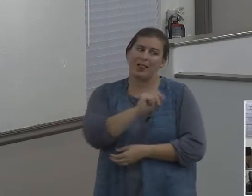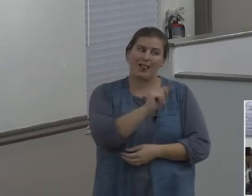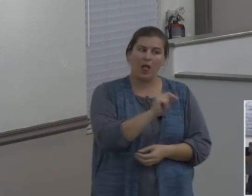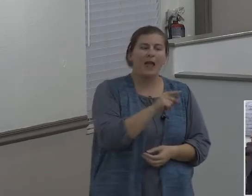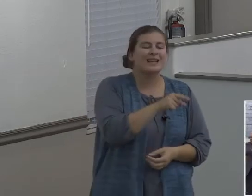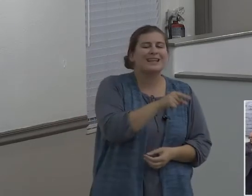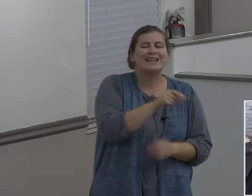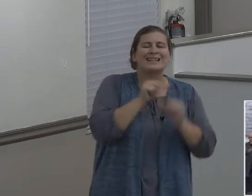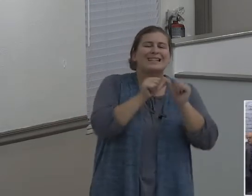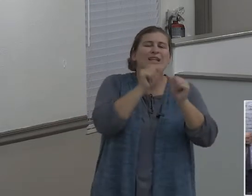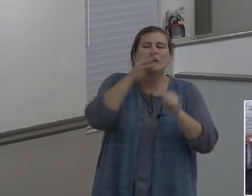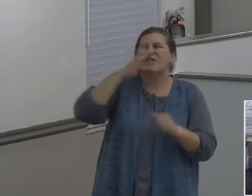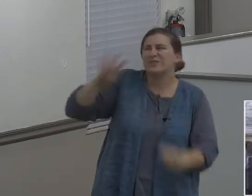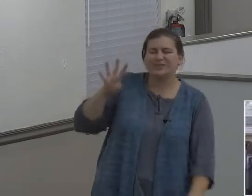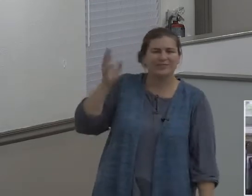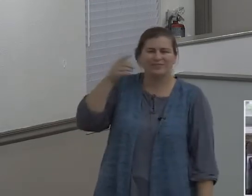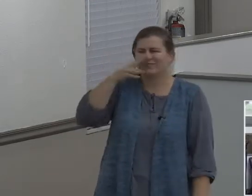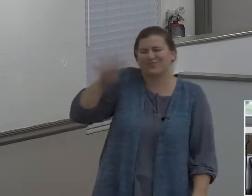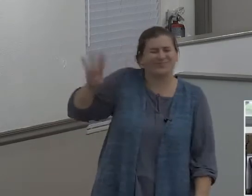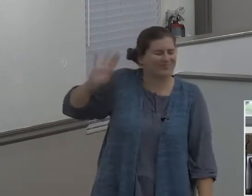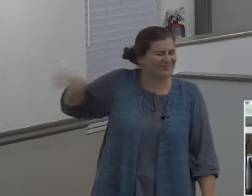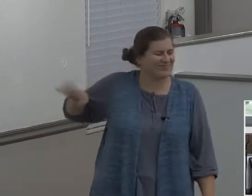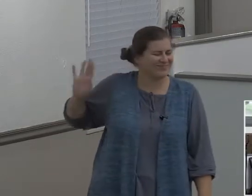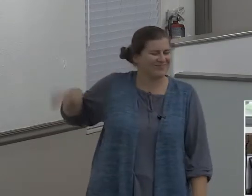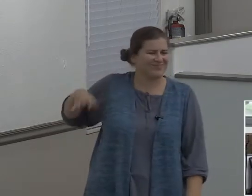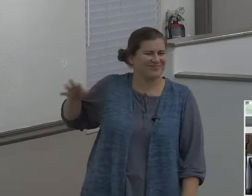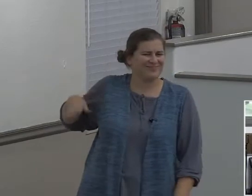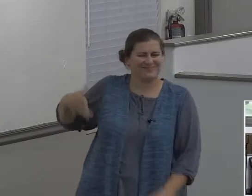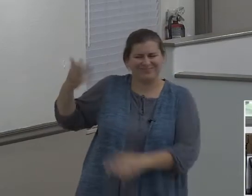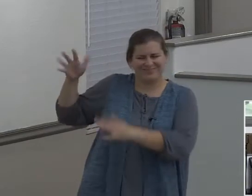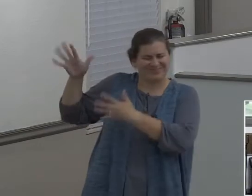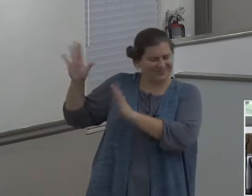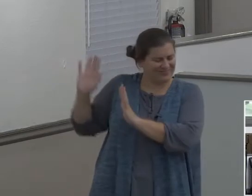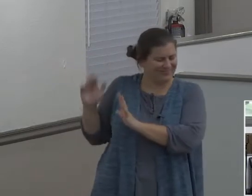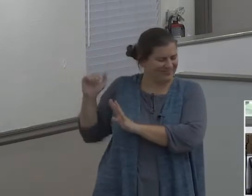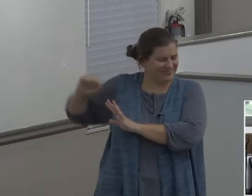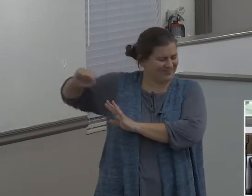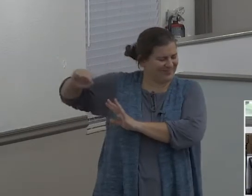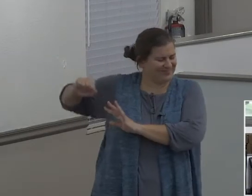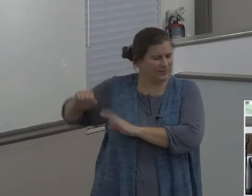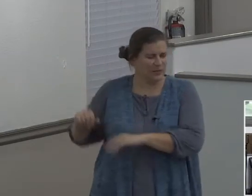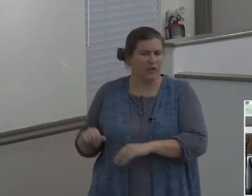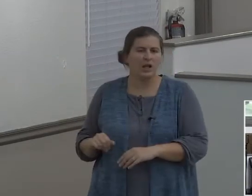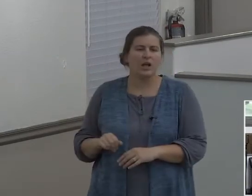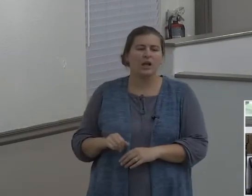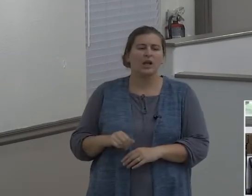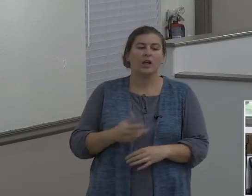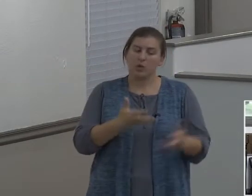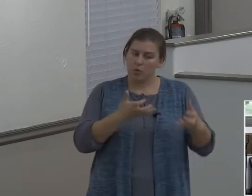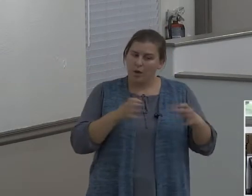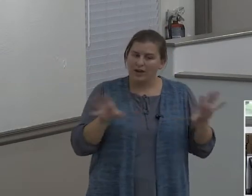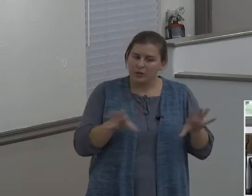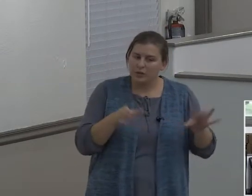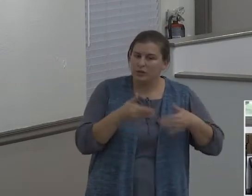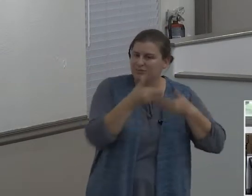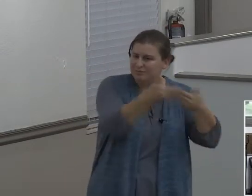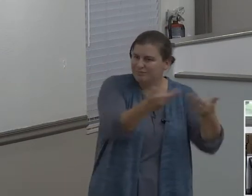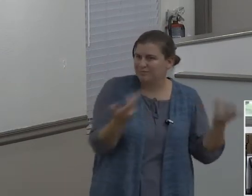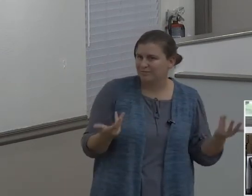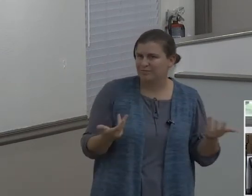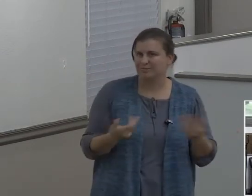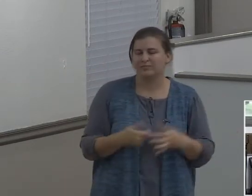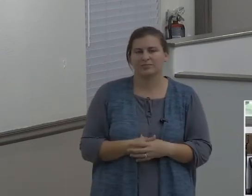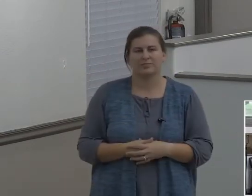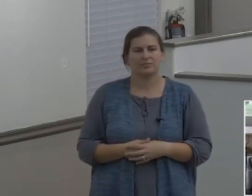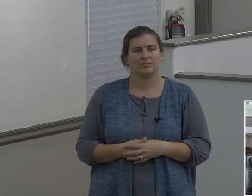away from that, because he had his goal. He had what he wanted to pursue. You know? And, you know, it's not